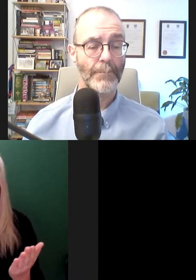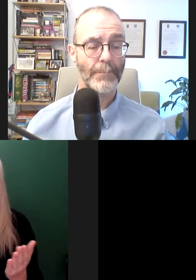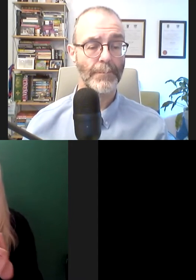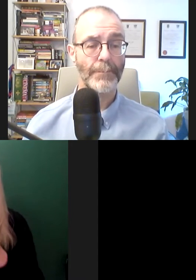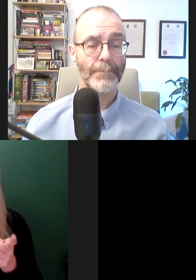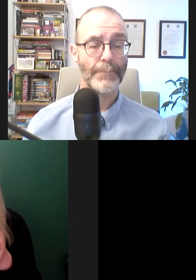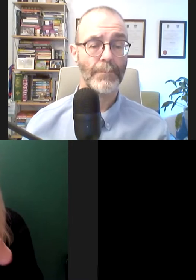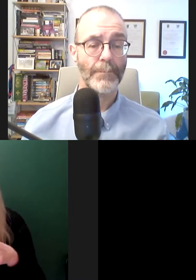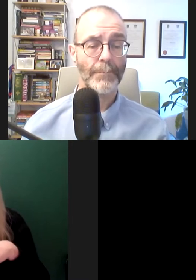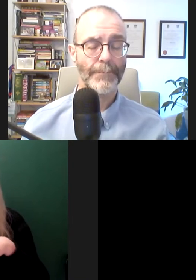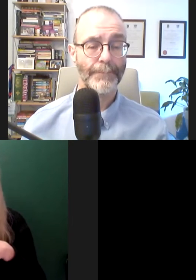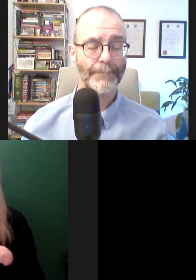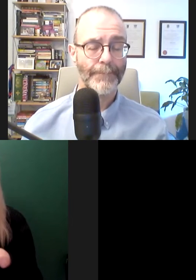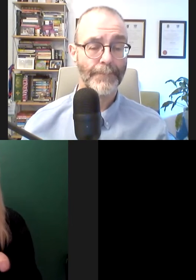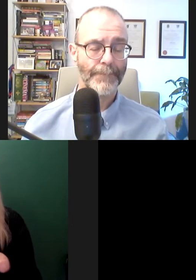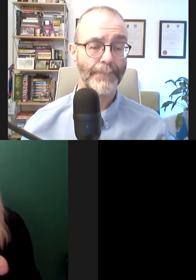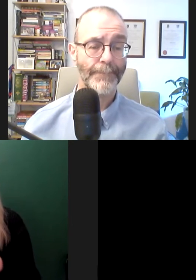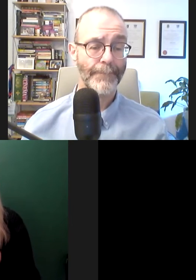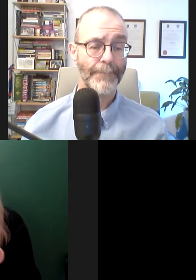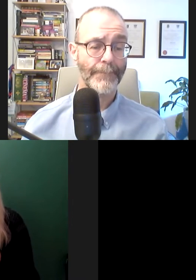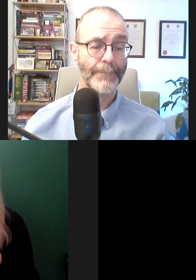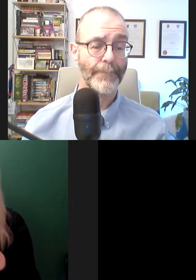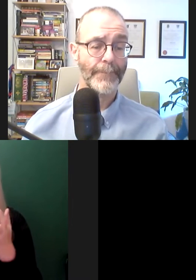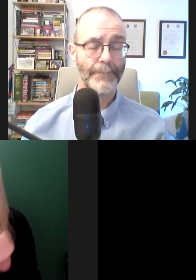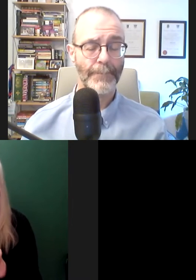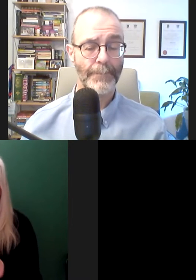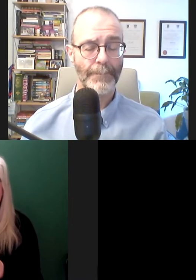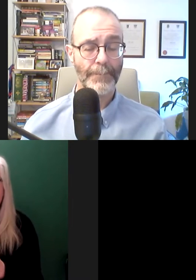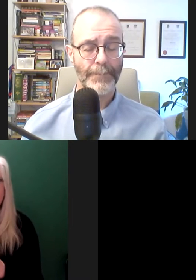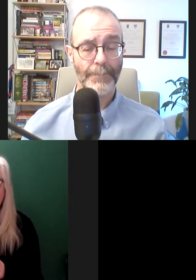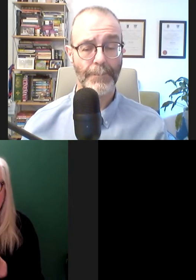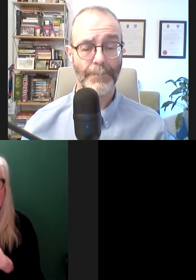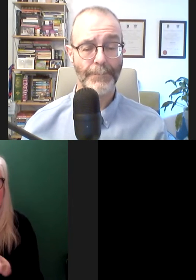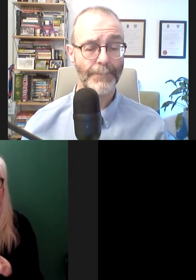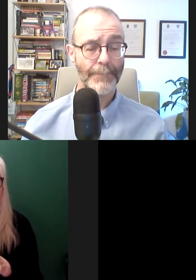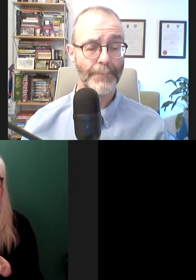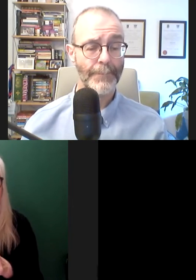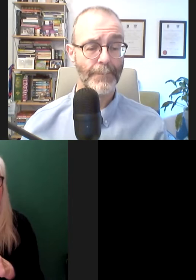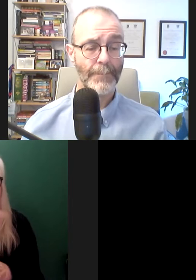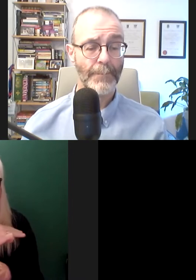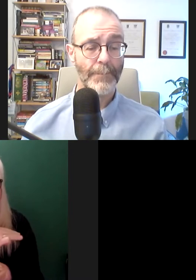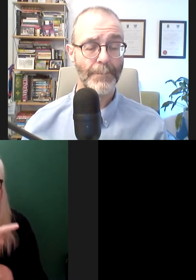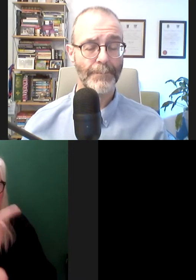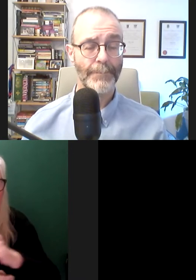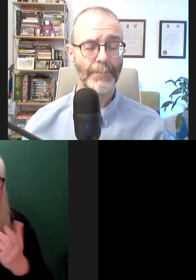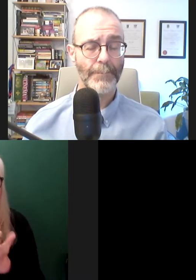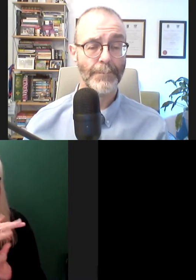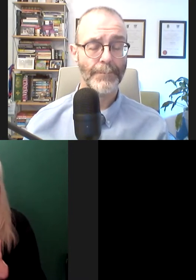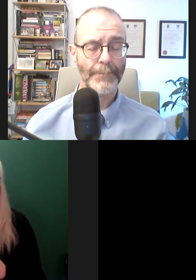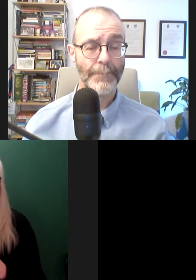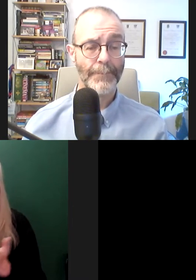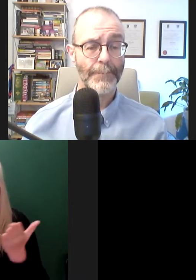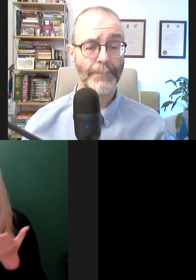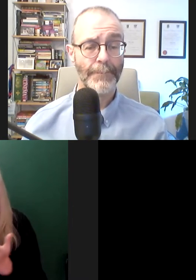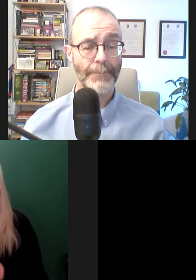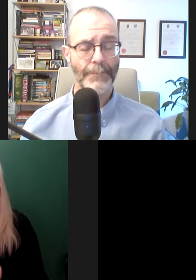OnSide project. He holds a PhD in Critical Disability Studies from the University of Galway, where he was